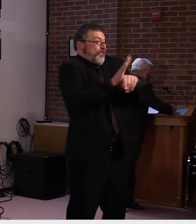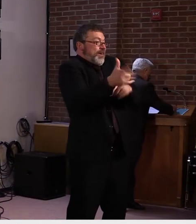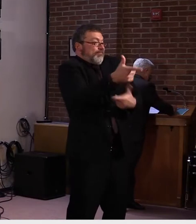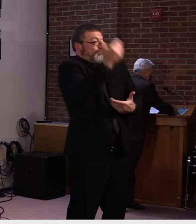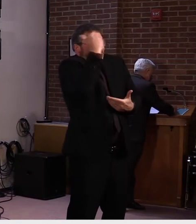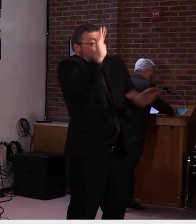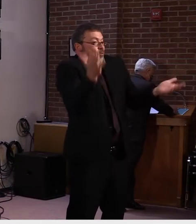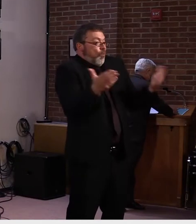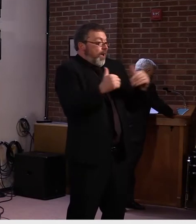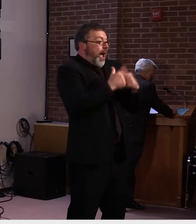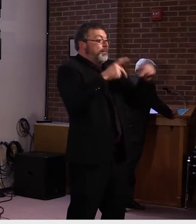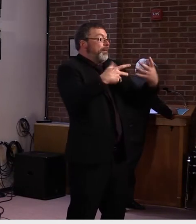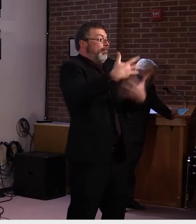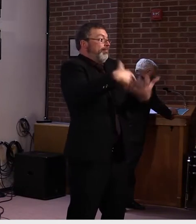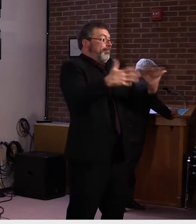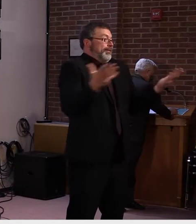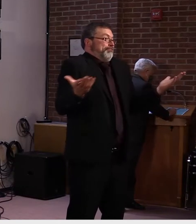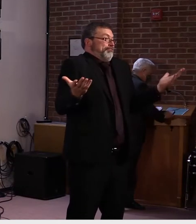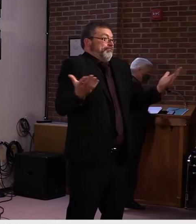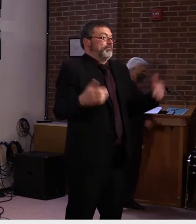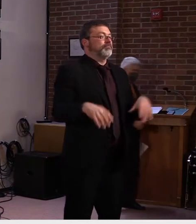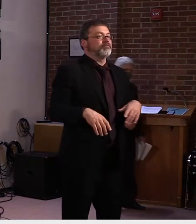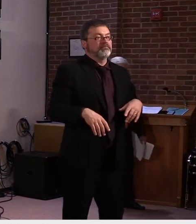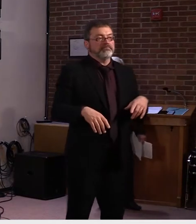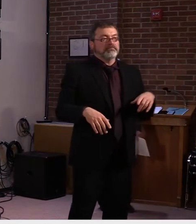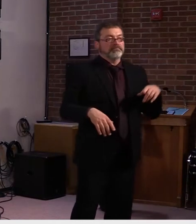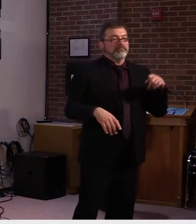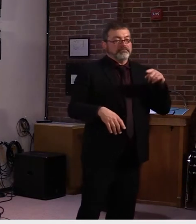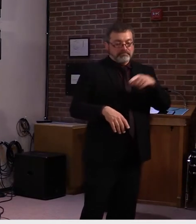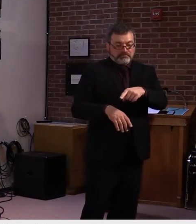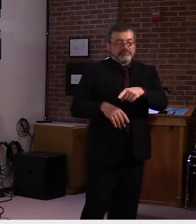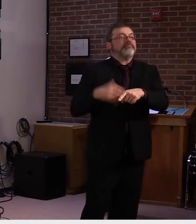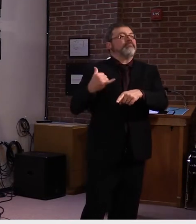Okay, we're going move to the phones now. Lisa, the AP.